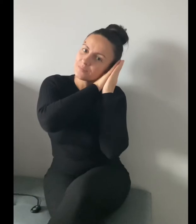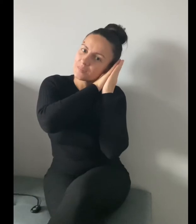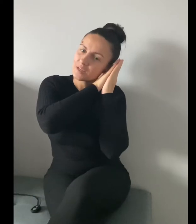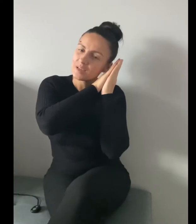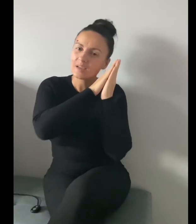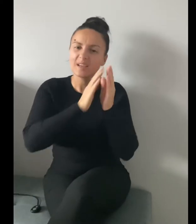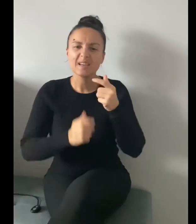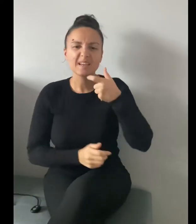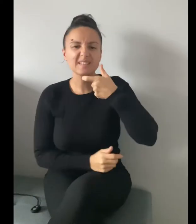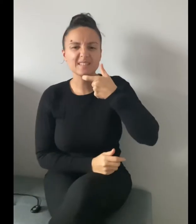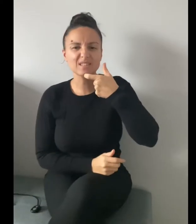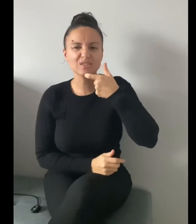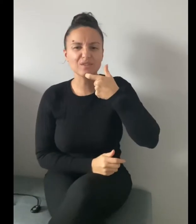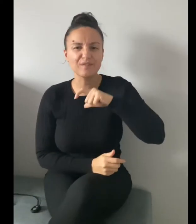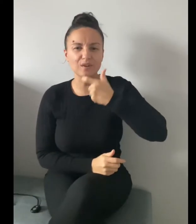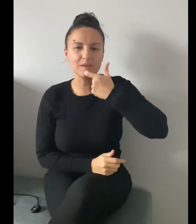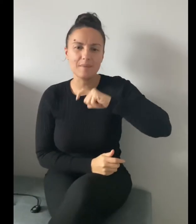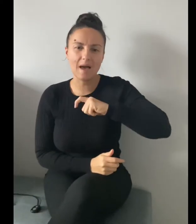He's such a funny bear.